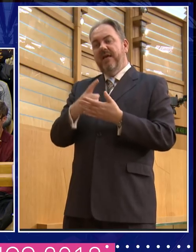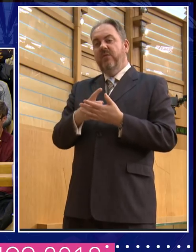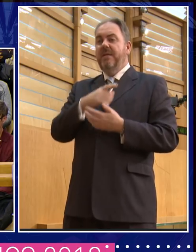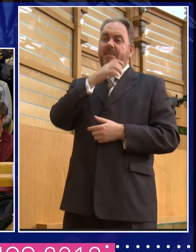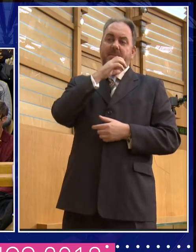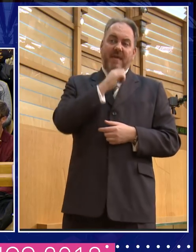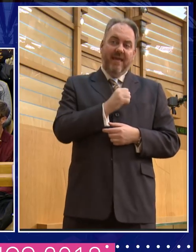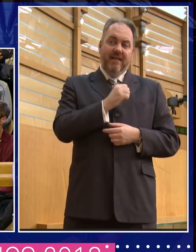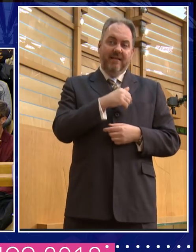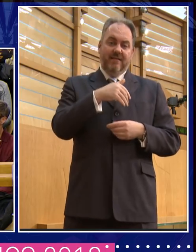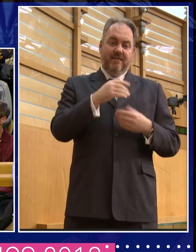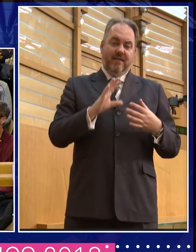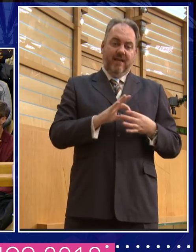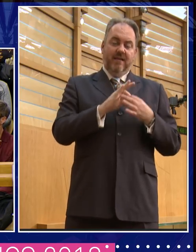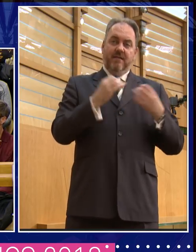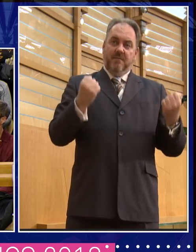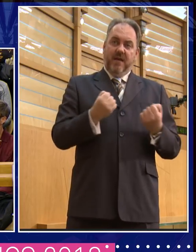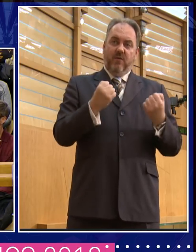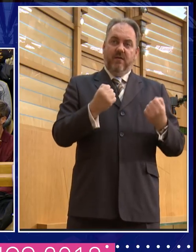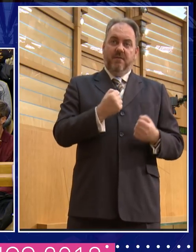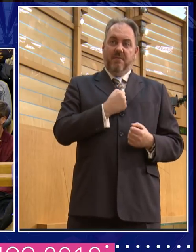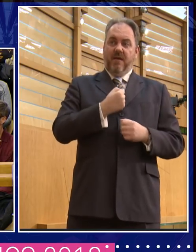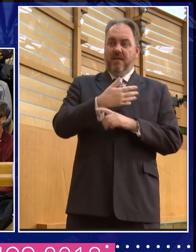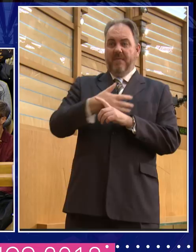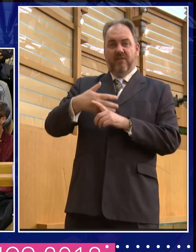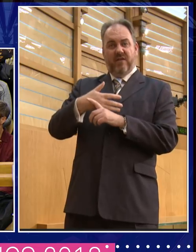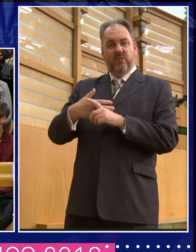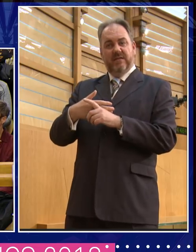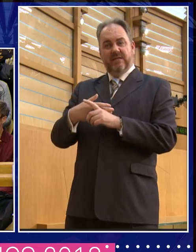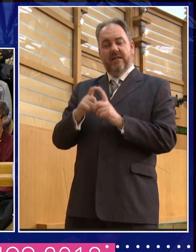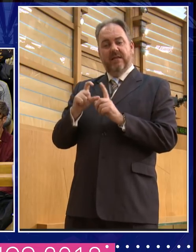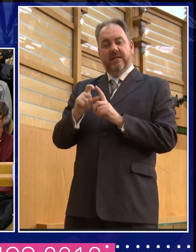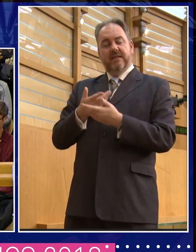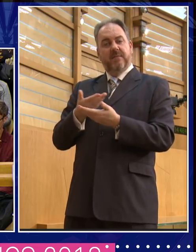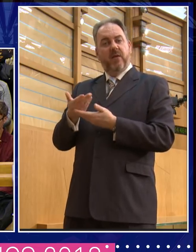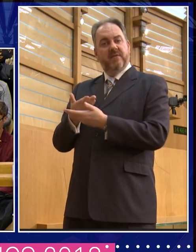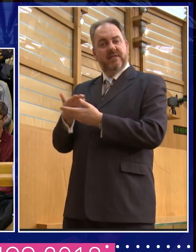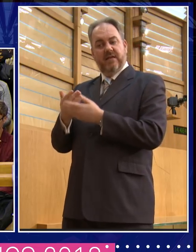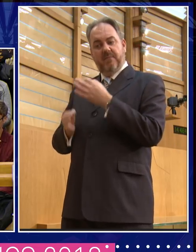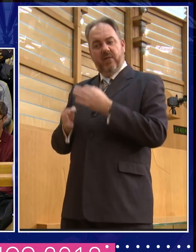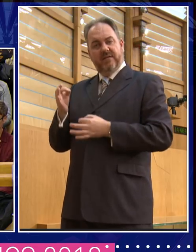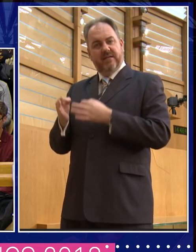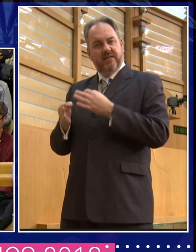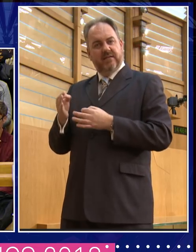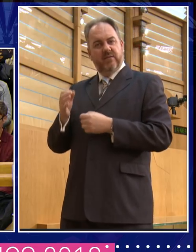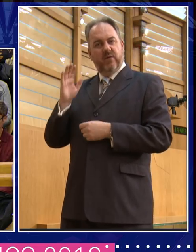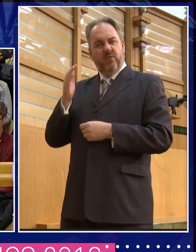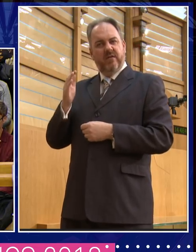because in the world I come from, which is diplomacy and international affairs, there's a lot of concern about the rise of the strong man, the